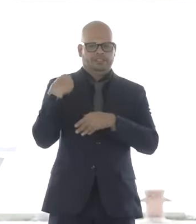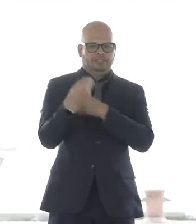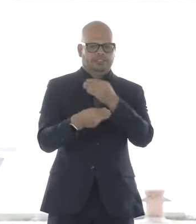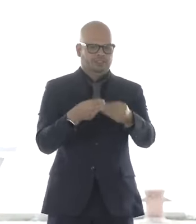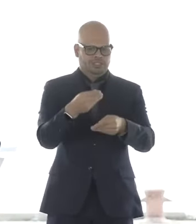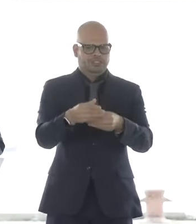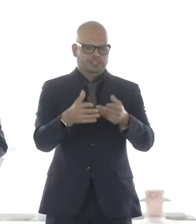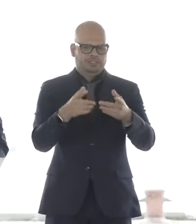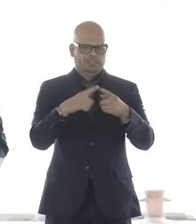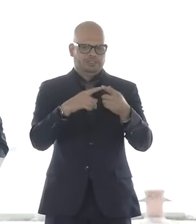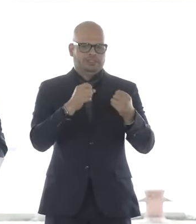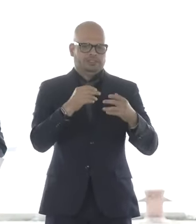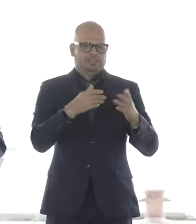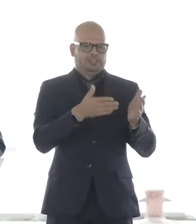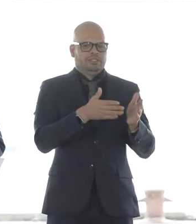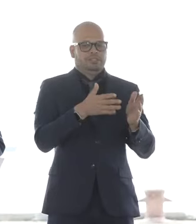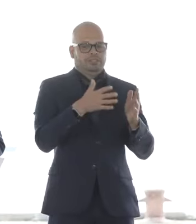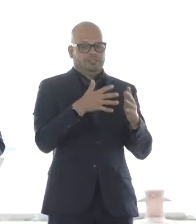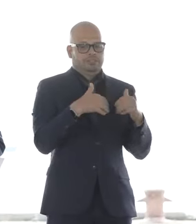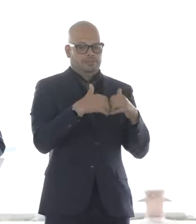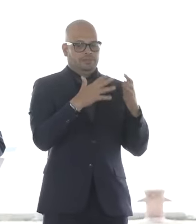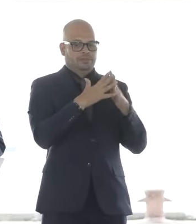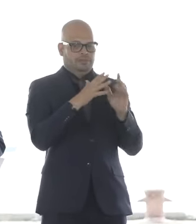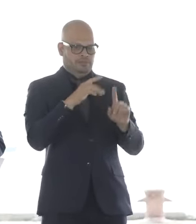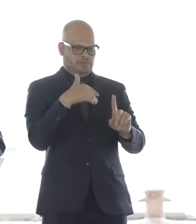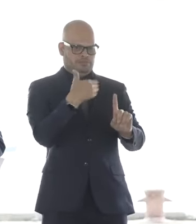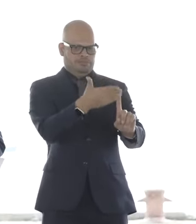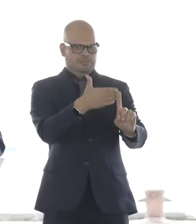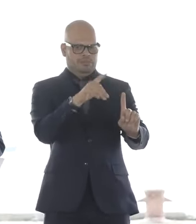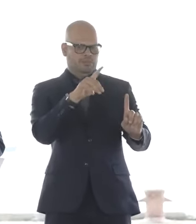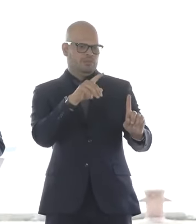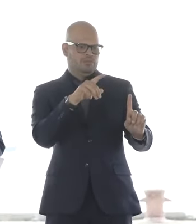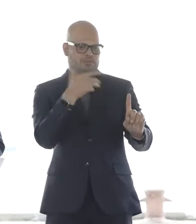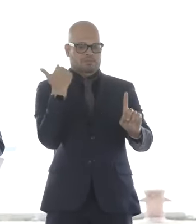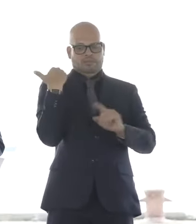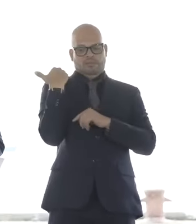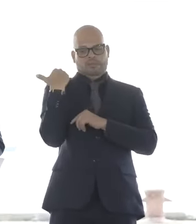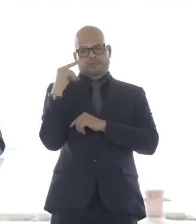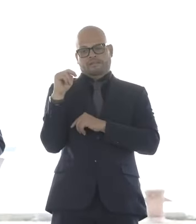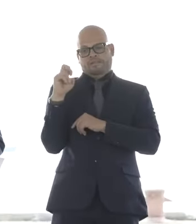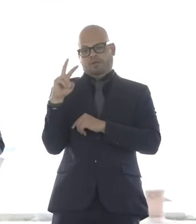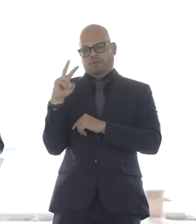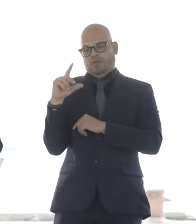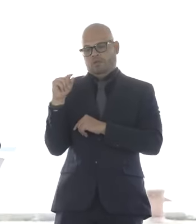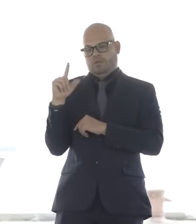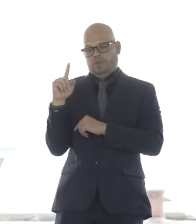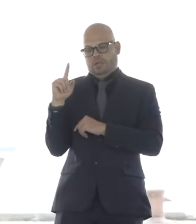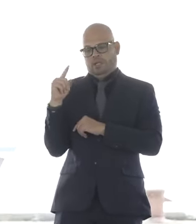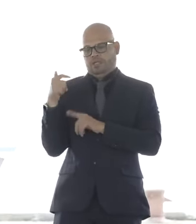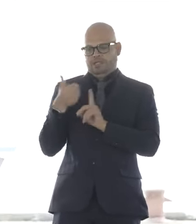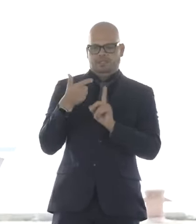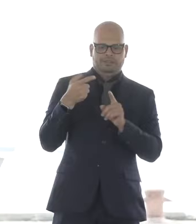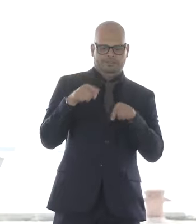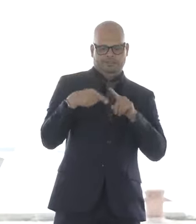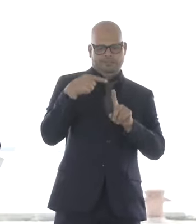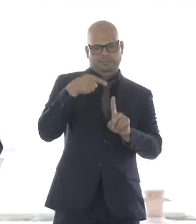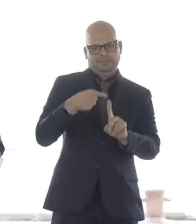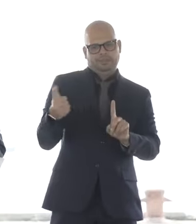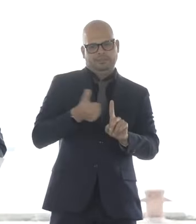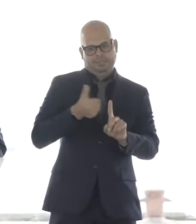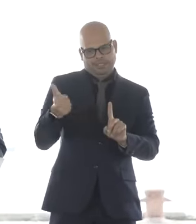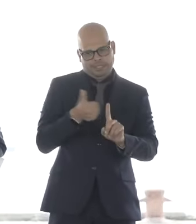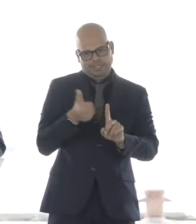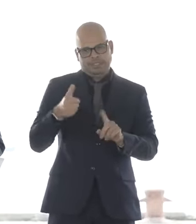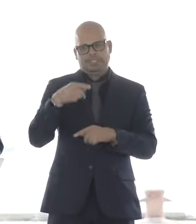2021, BIL has made historic investments in the transportation sector, involving improving public safety, climate